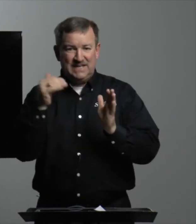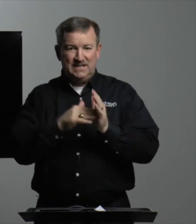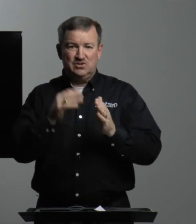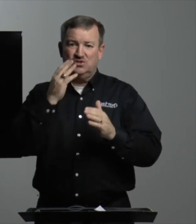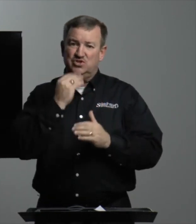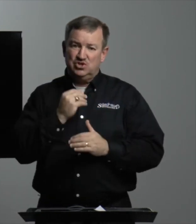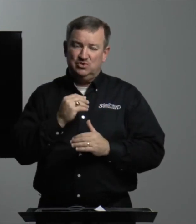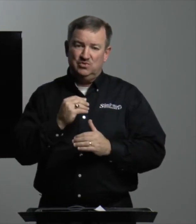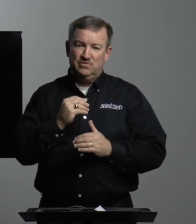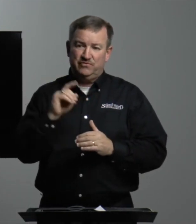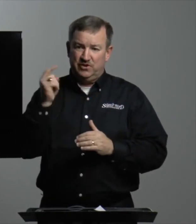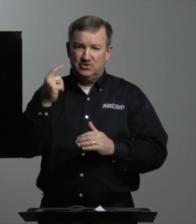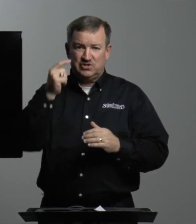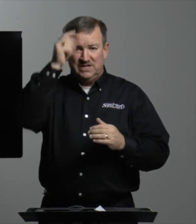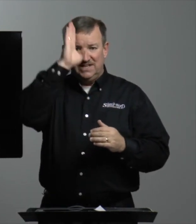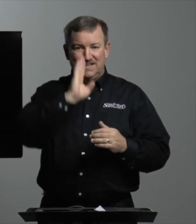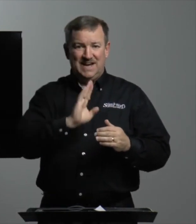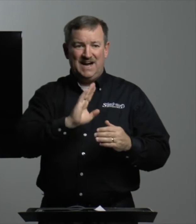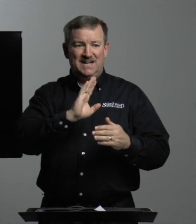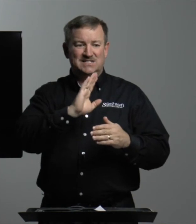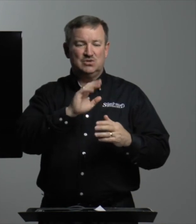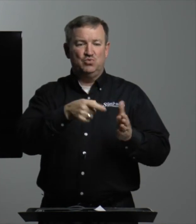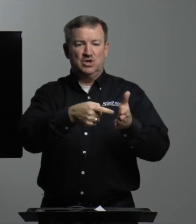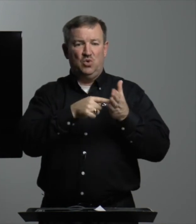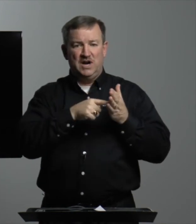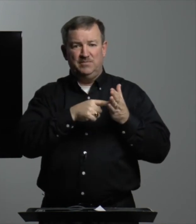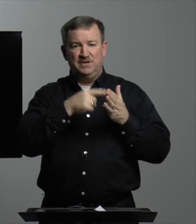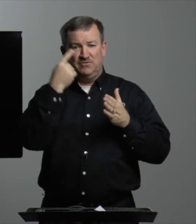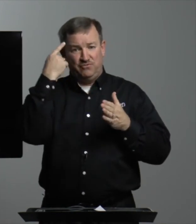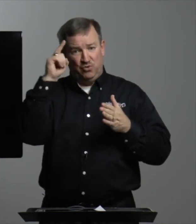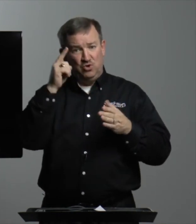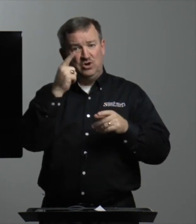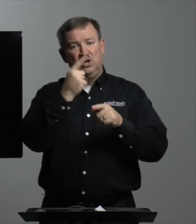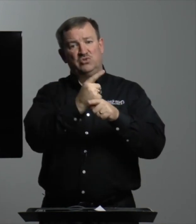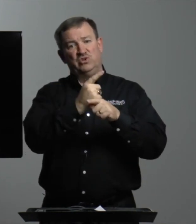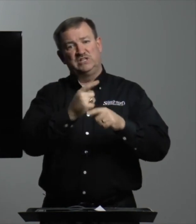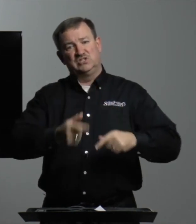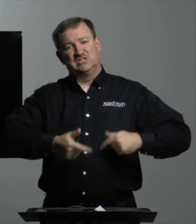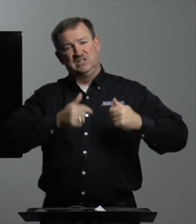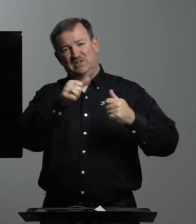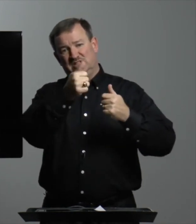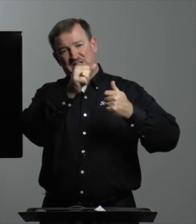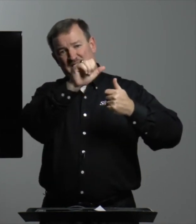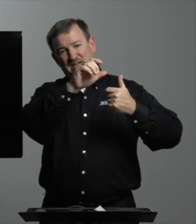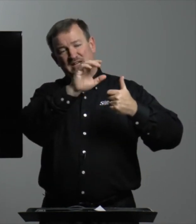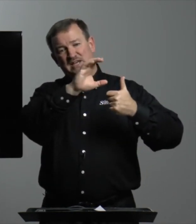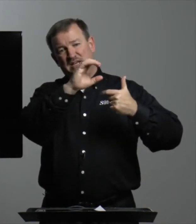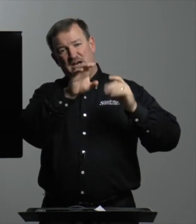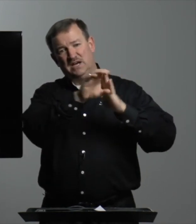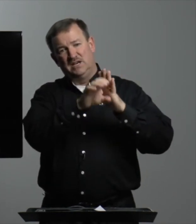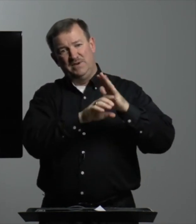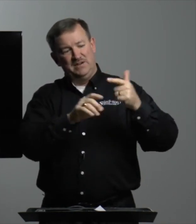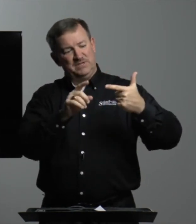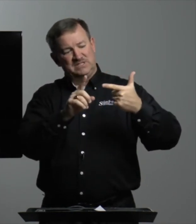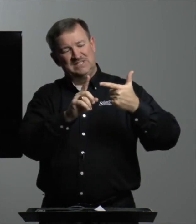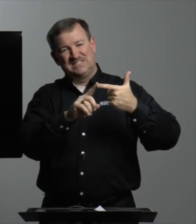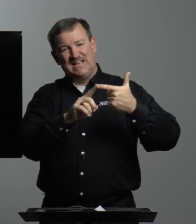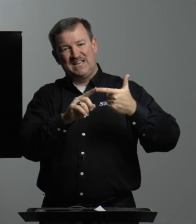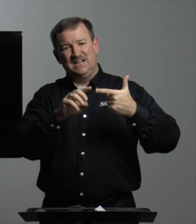again to the Jew. First, God's requirement for righteous living, the Ten Commandments. Second,